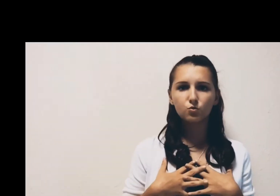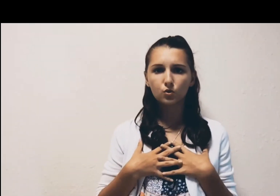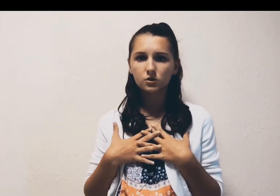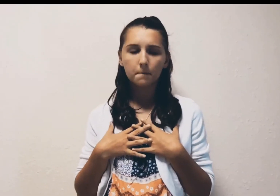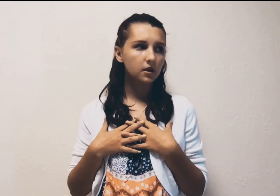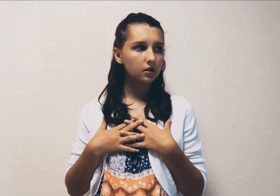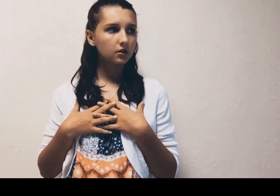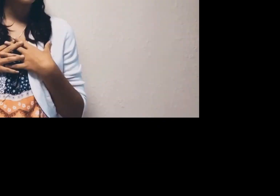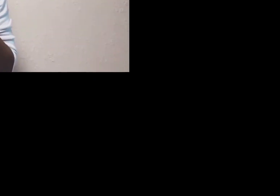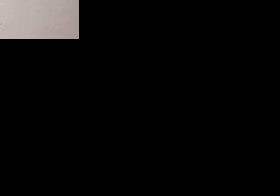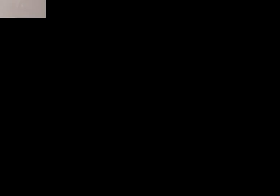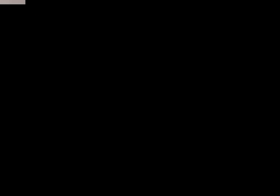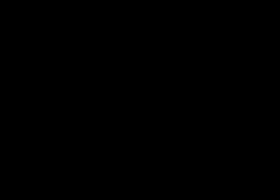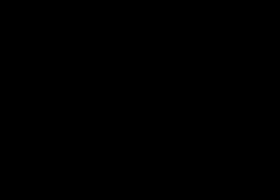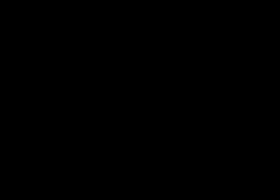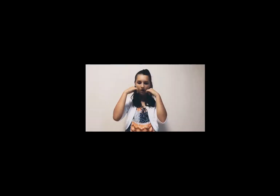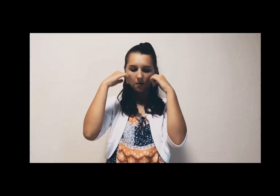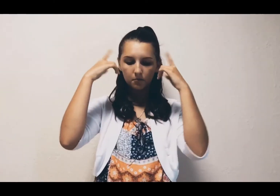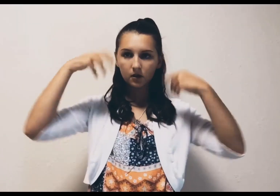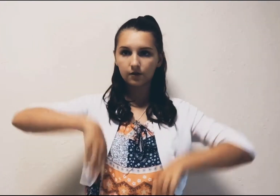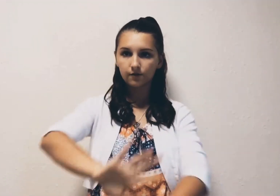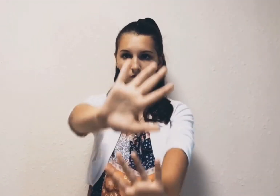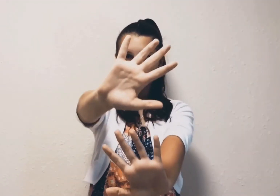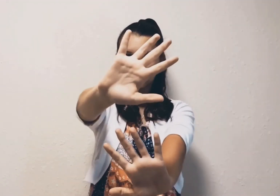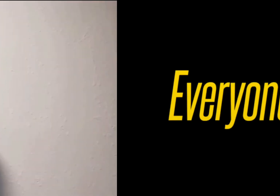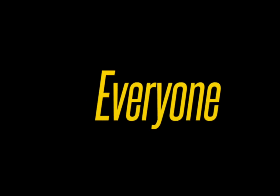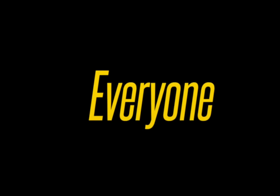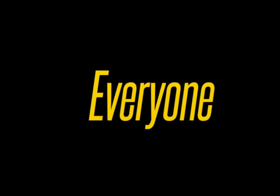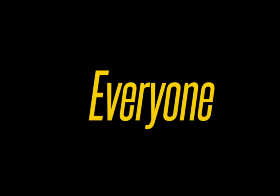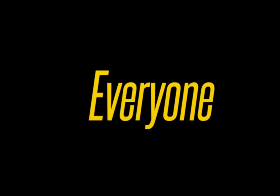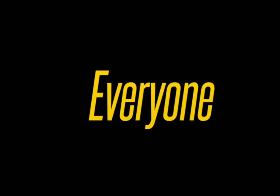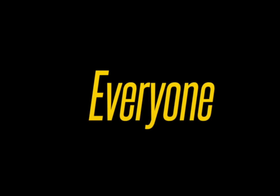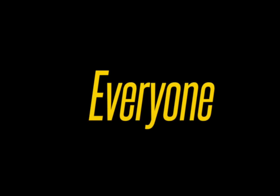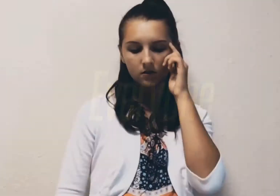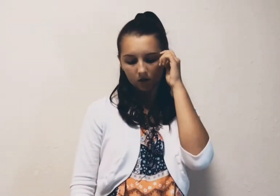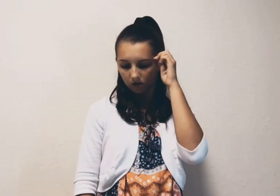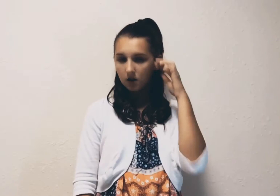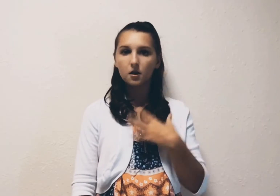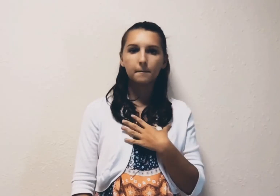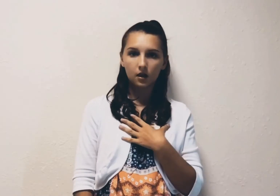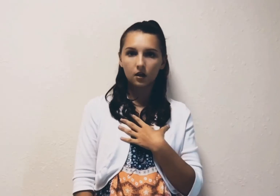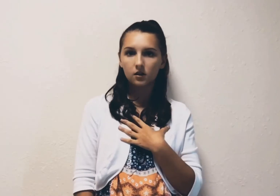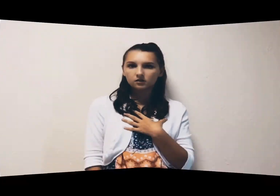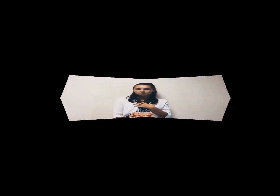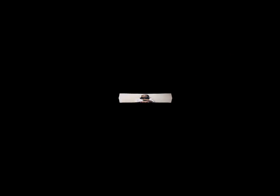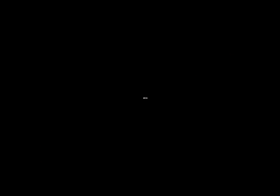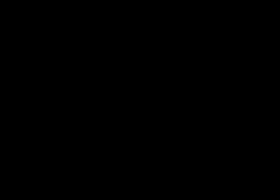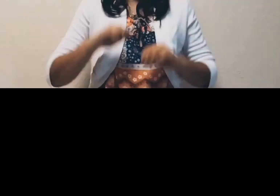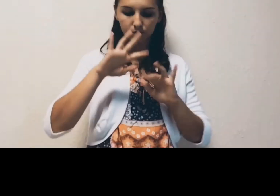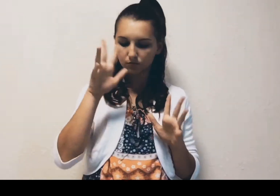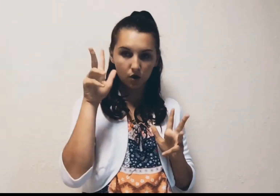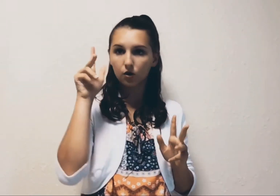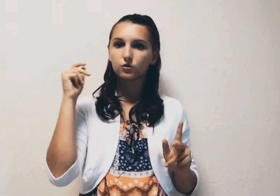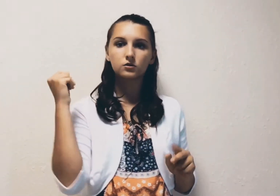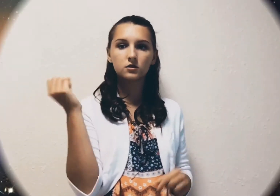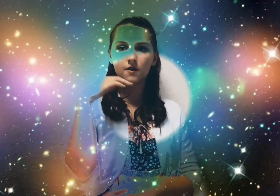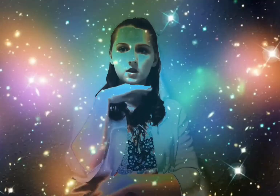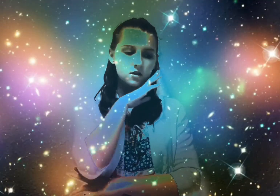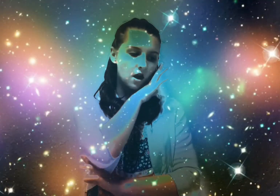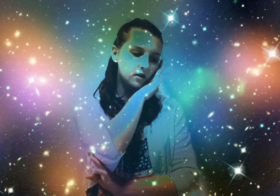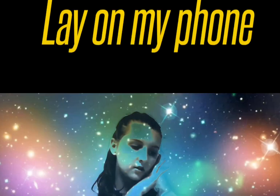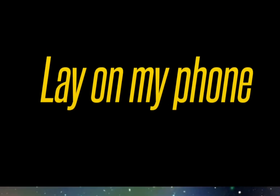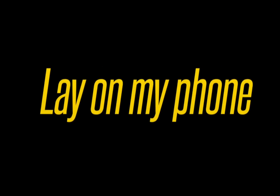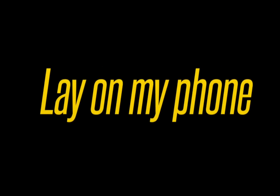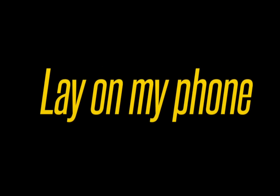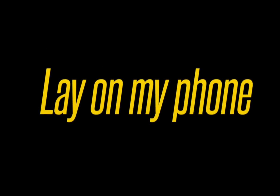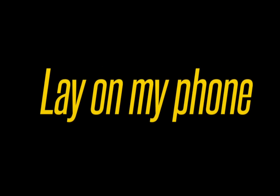I'm supposed to be, happy and free Everyone is thinking of me Most of the